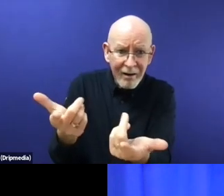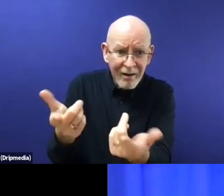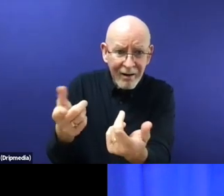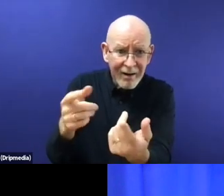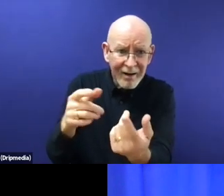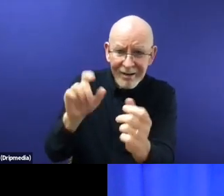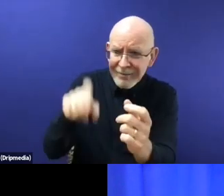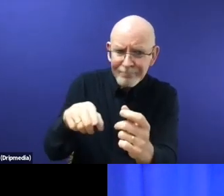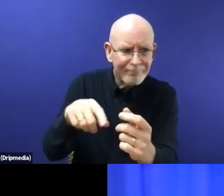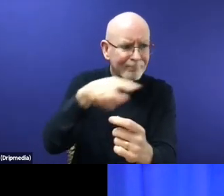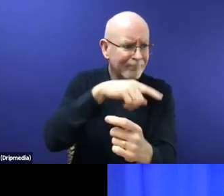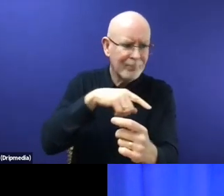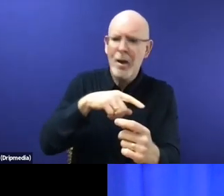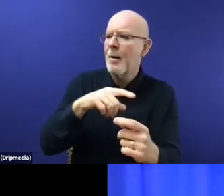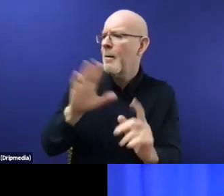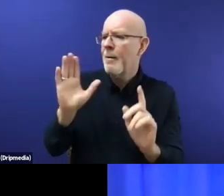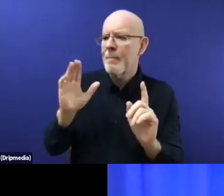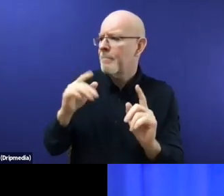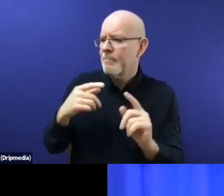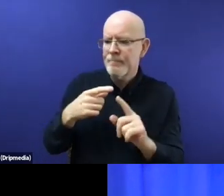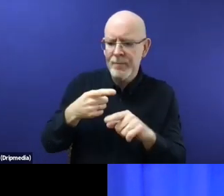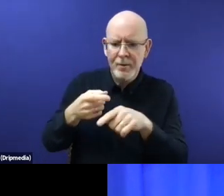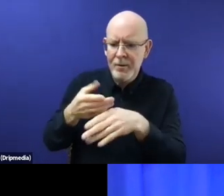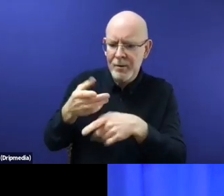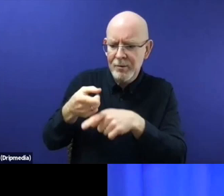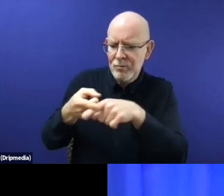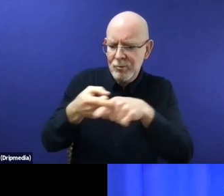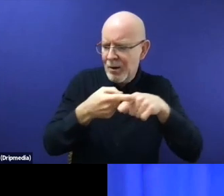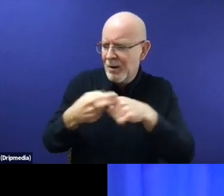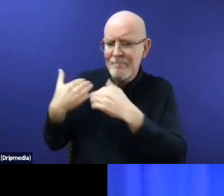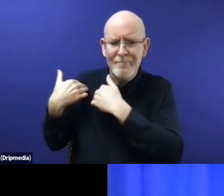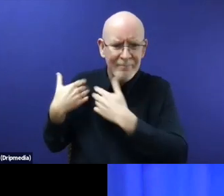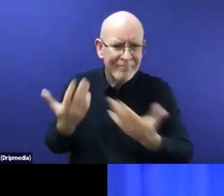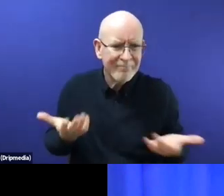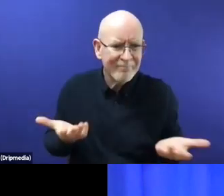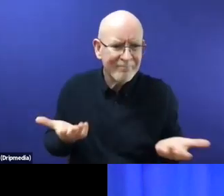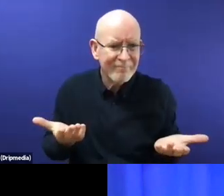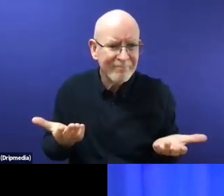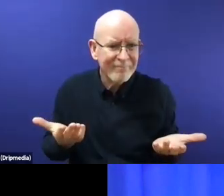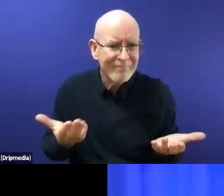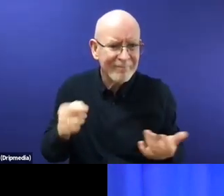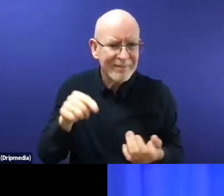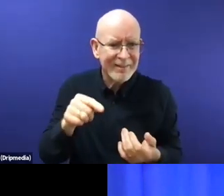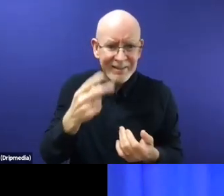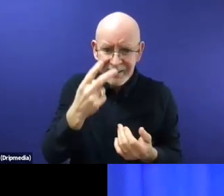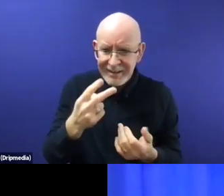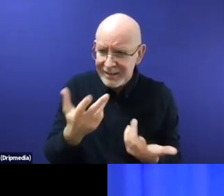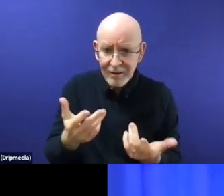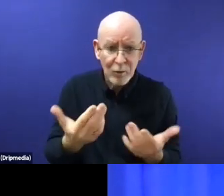new pack of migration or the global compact when we talked about it. You mentioned